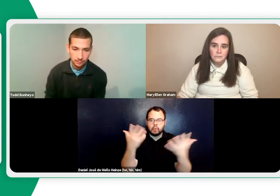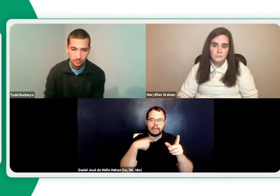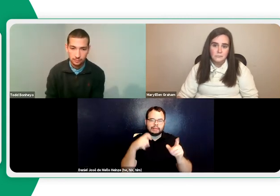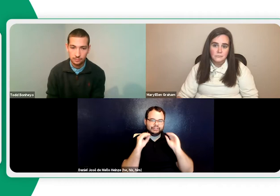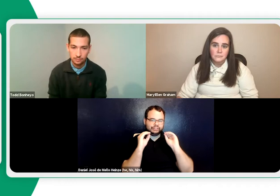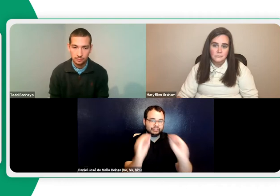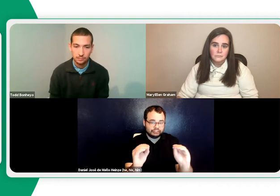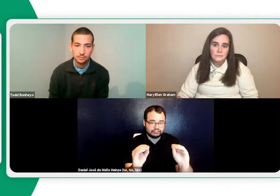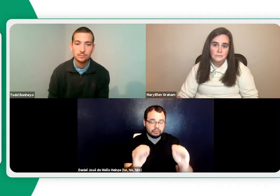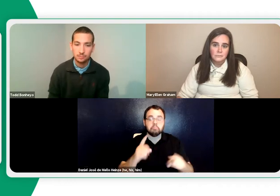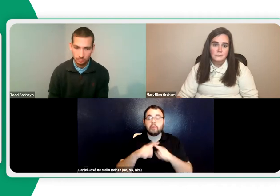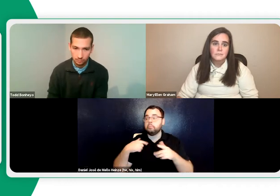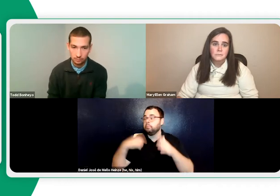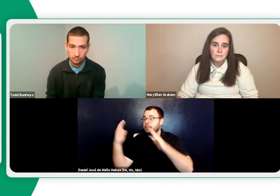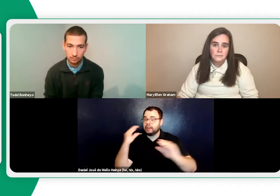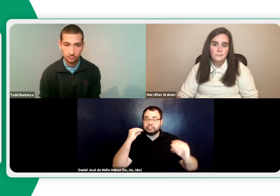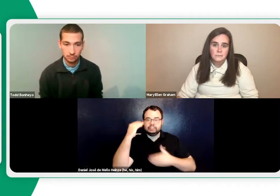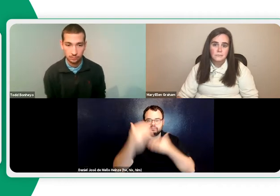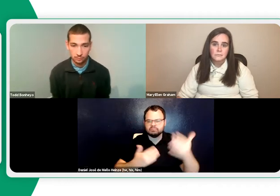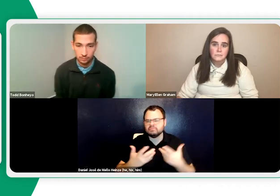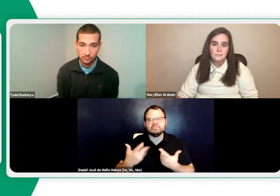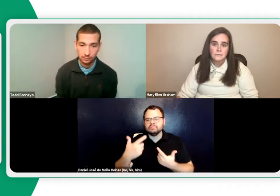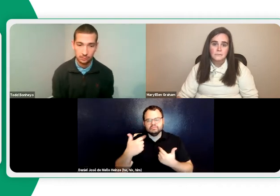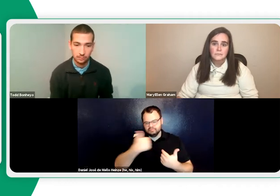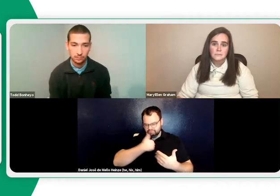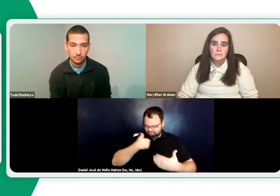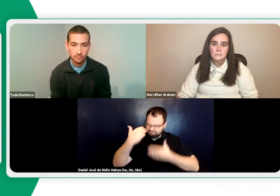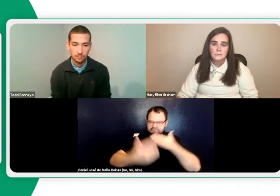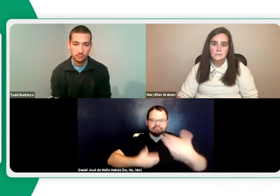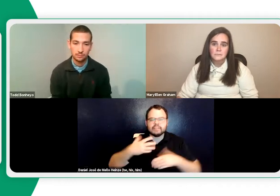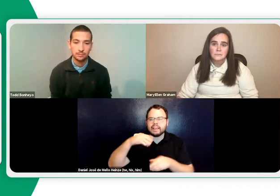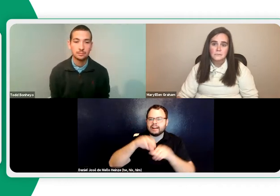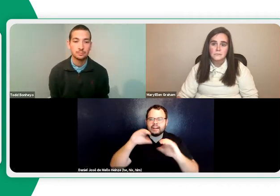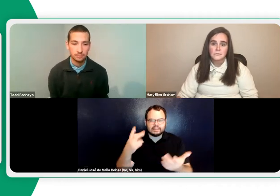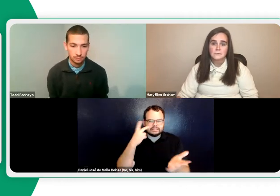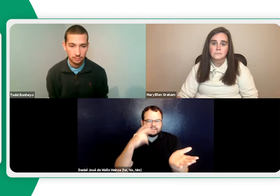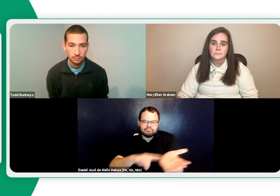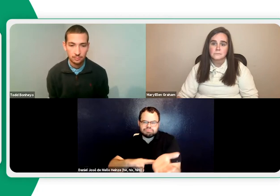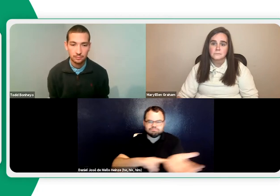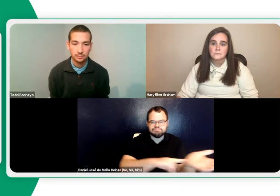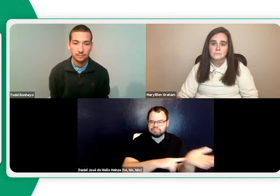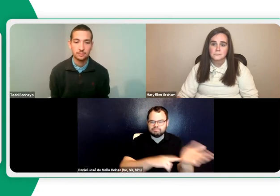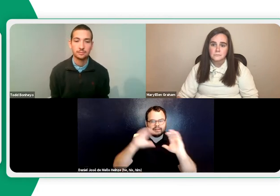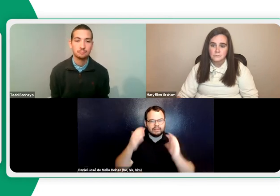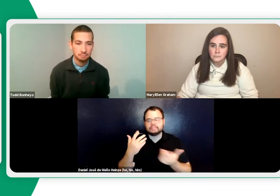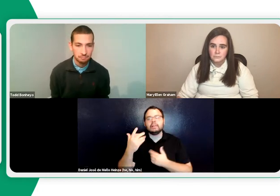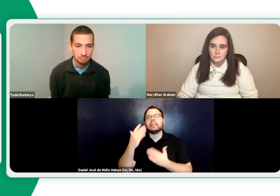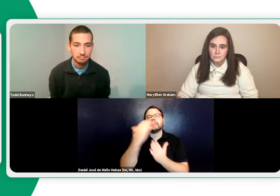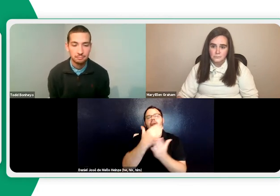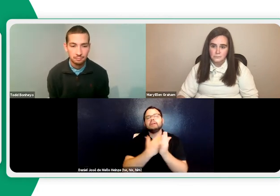plans help me schedule what I need to teach. You know, and that way I can just dive in. When I'm